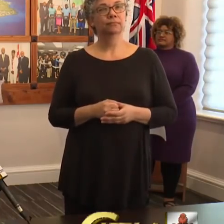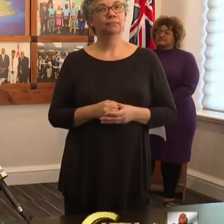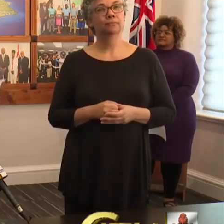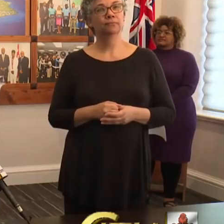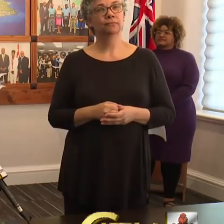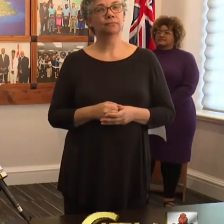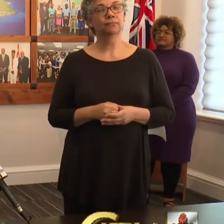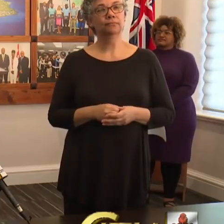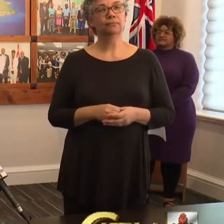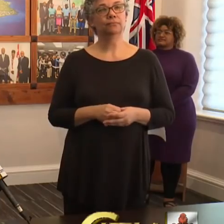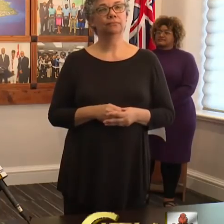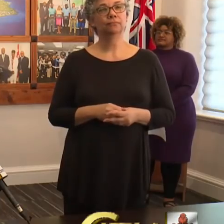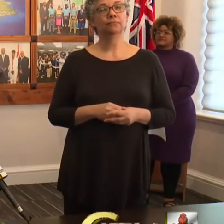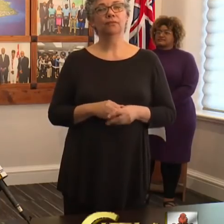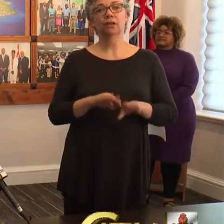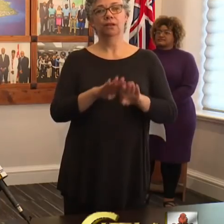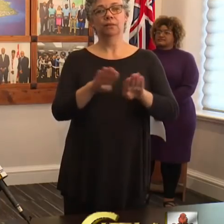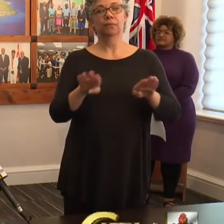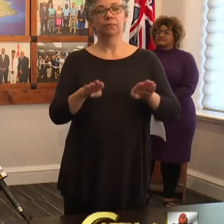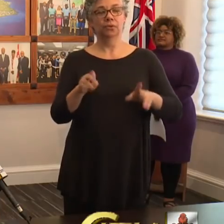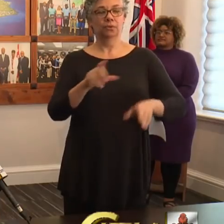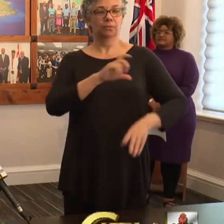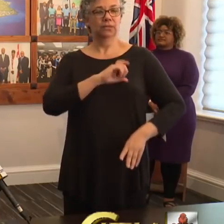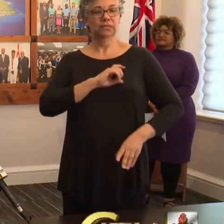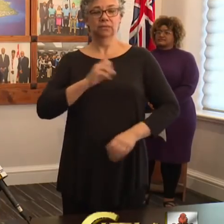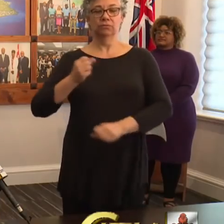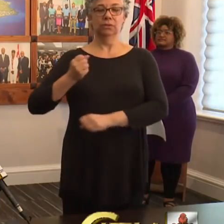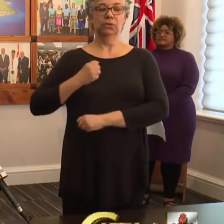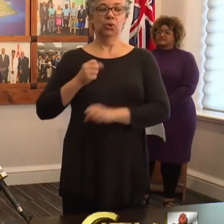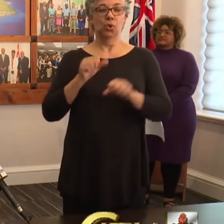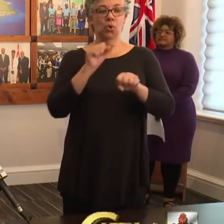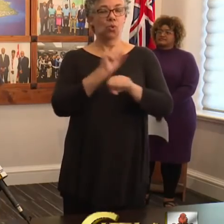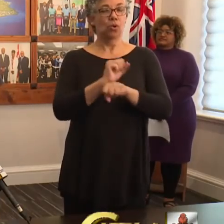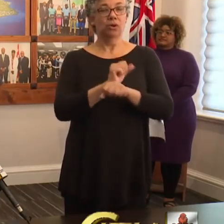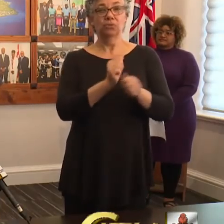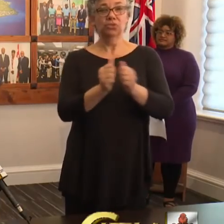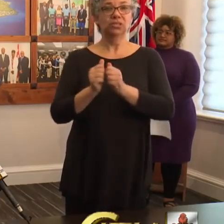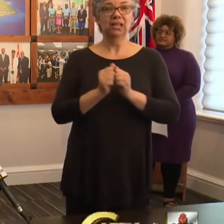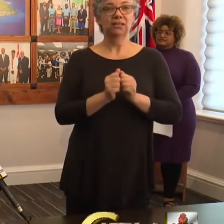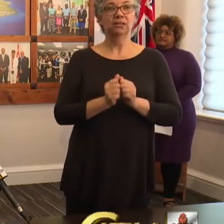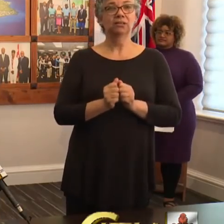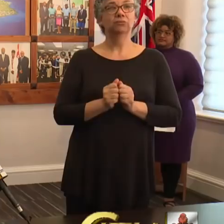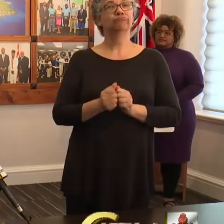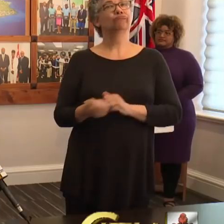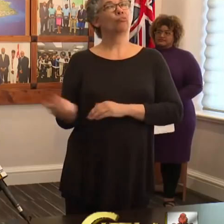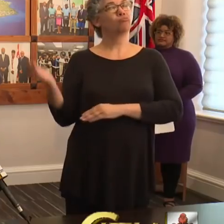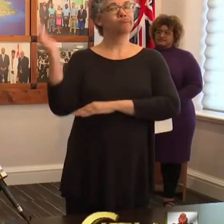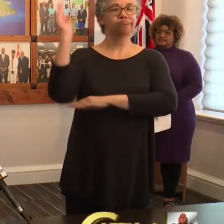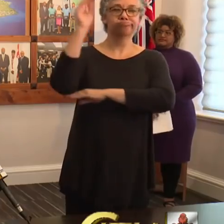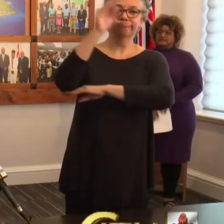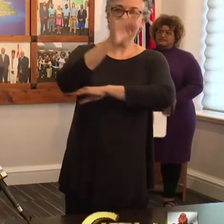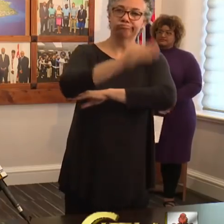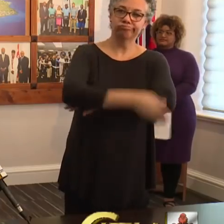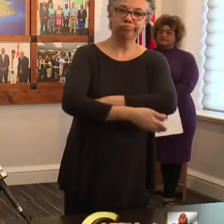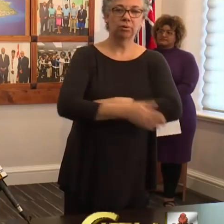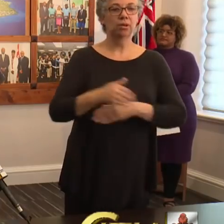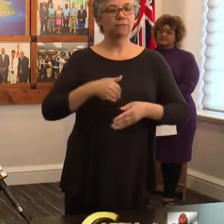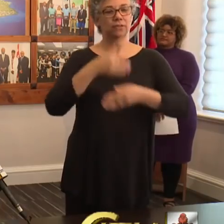The Bermuda Police Service and the Royal Bermuda Regiment will be working together 24 hours a day for the next 14 days.